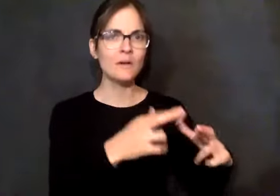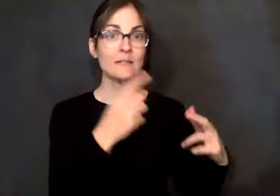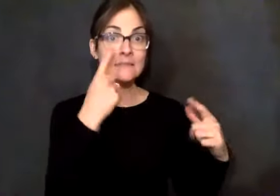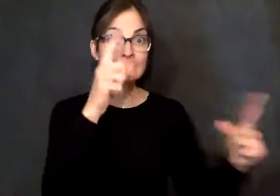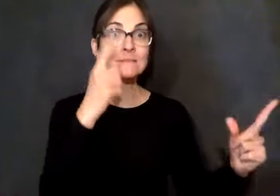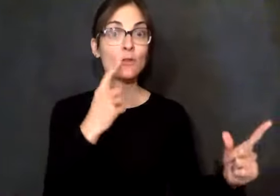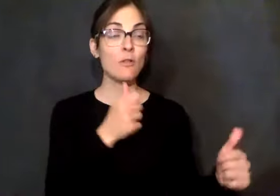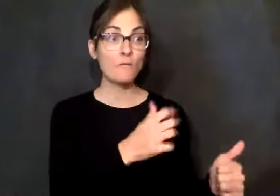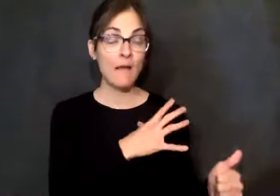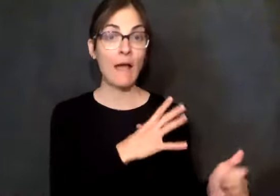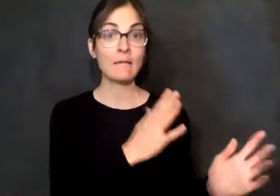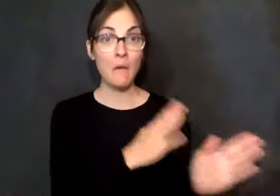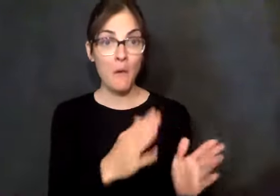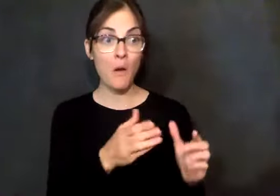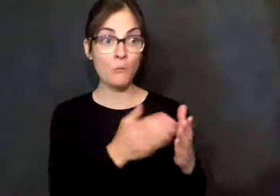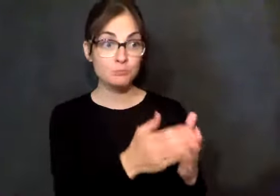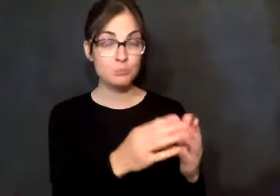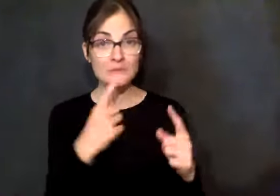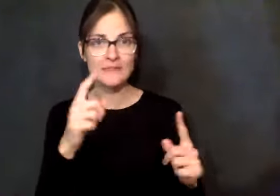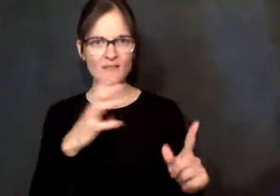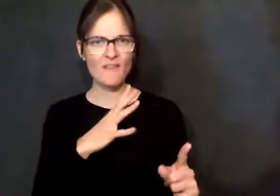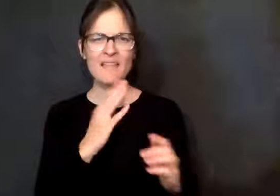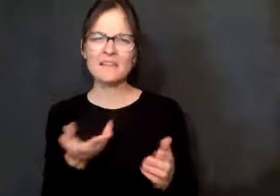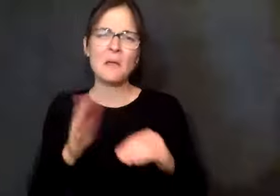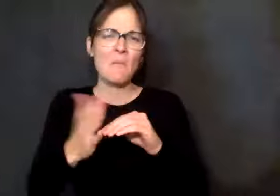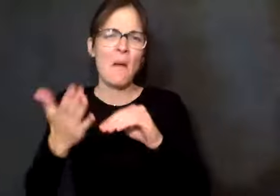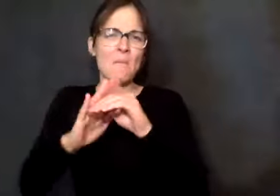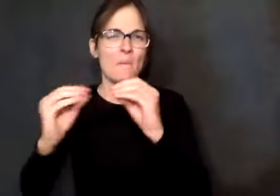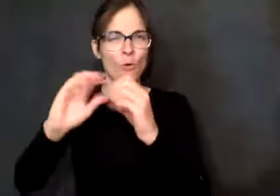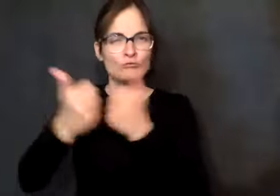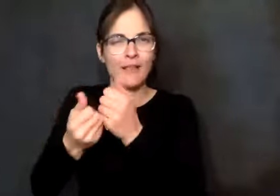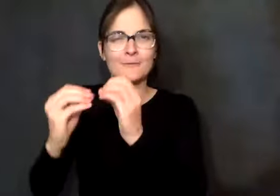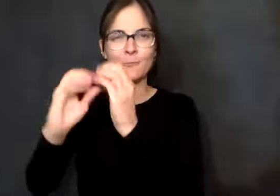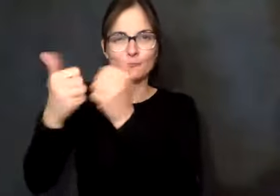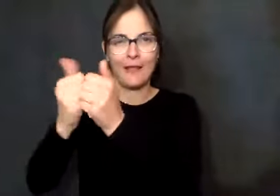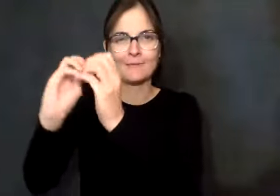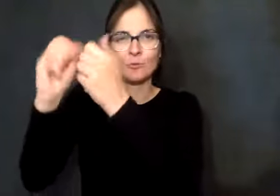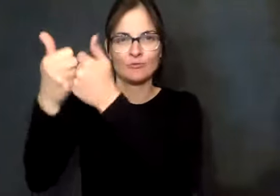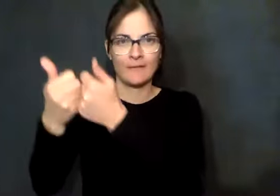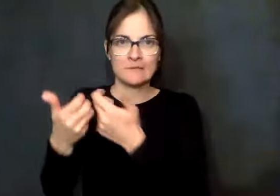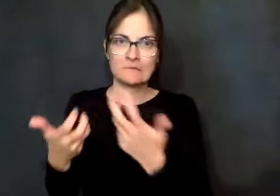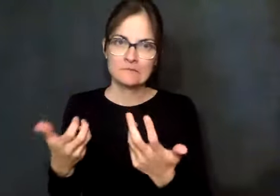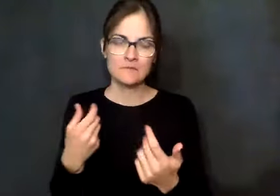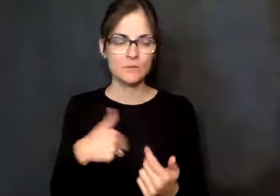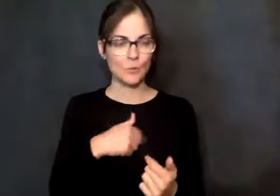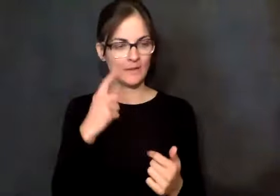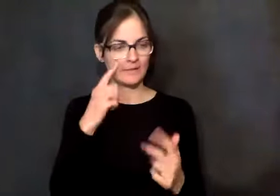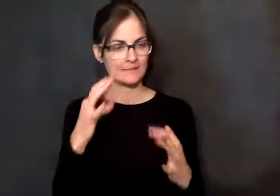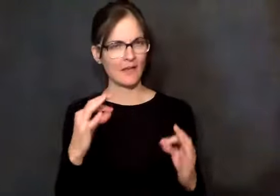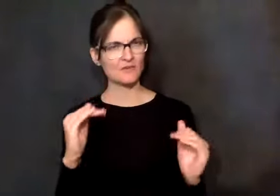So we planned a canoe trip up in the far northwest territories in Canada. So far up, the sun didn't shine. I mean, the sun